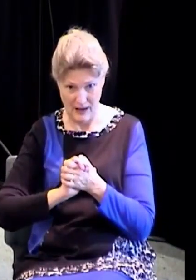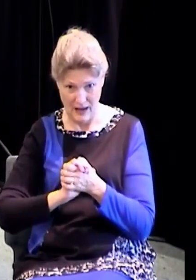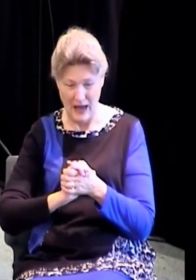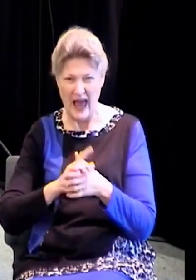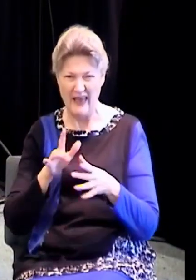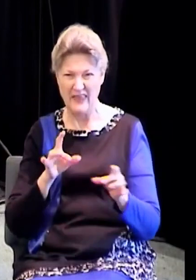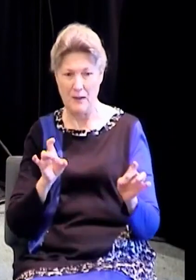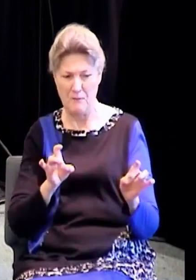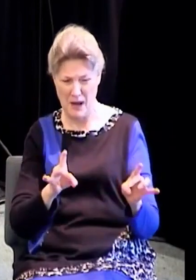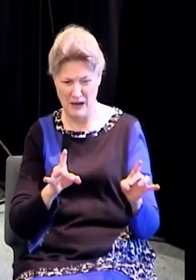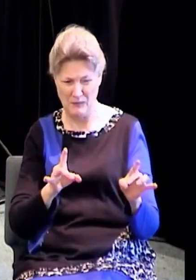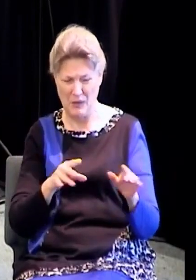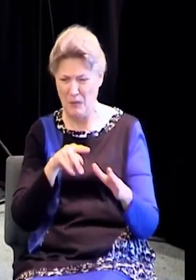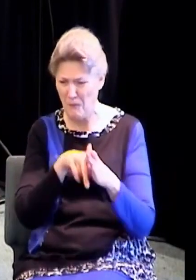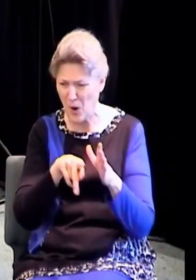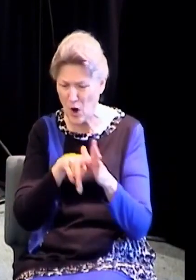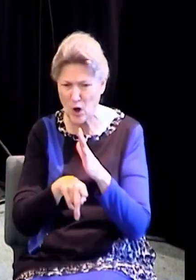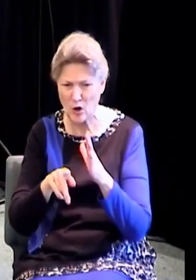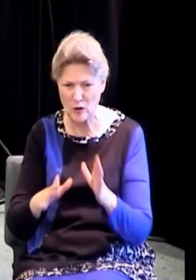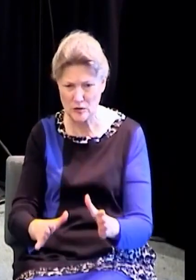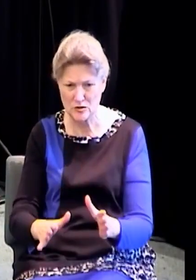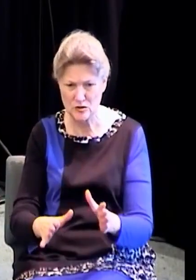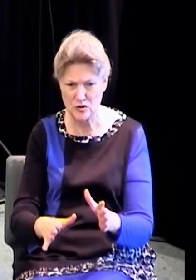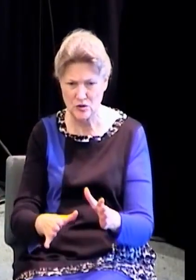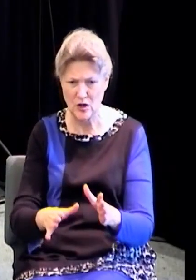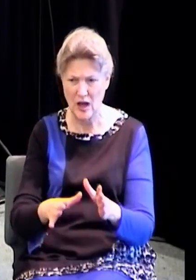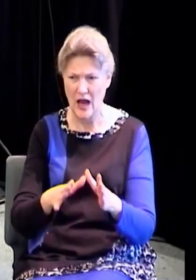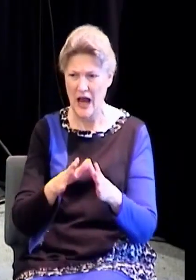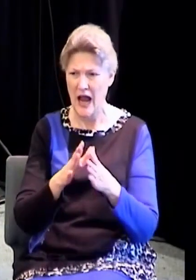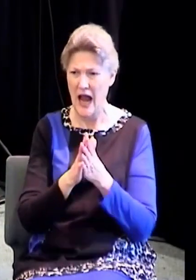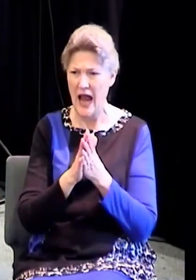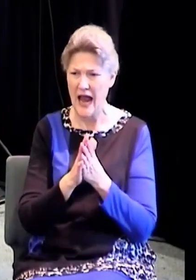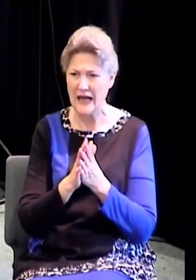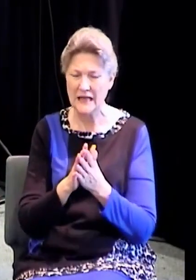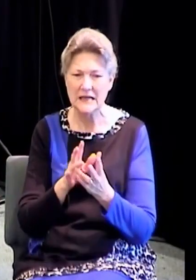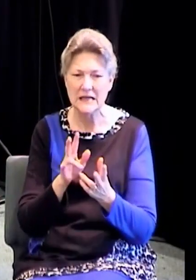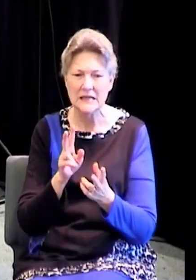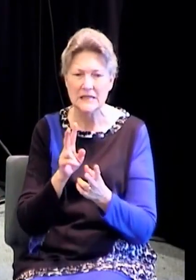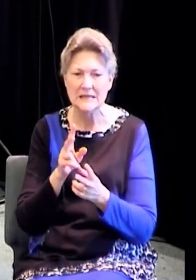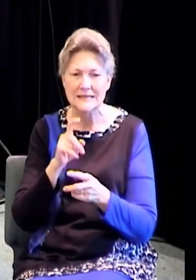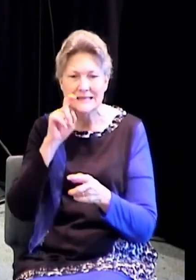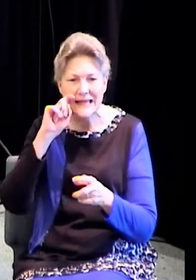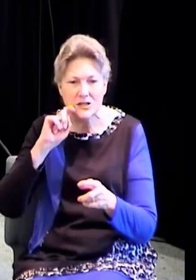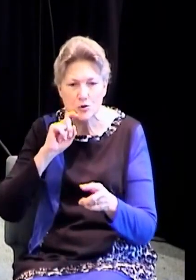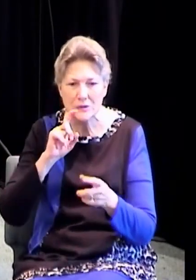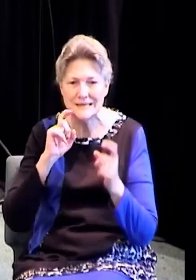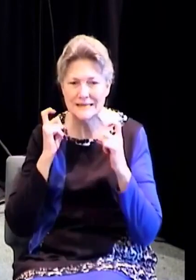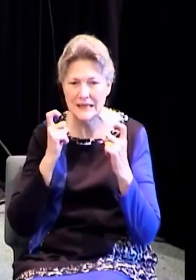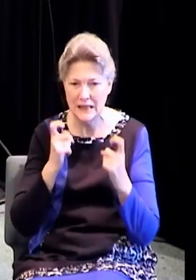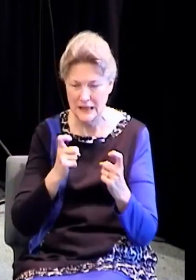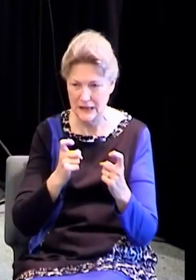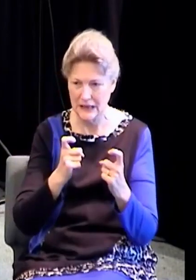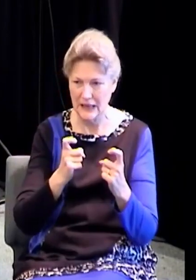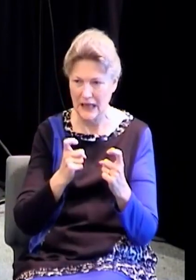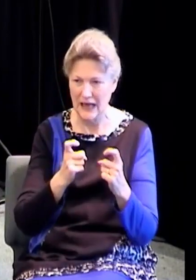and the murderers and the whoremongers, which are sexual sin and sorcerers, which is evil magic